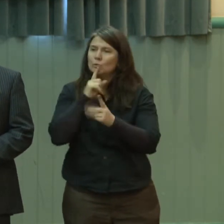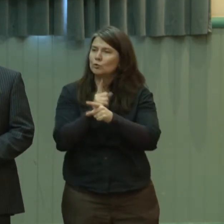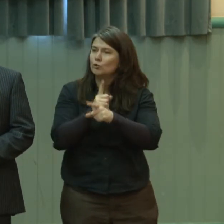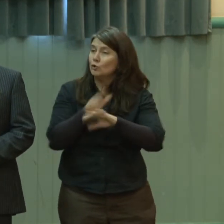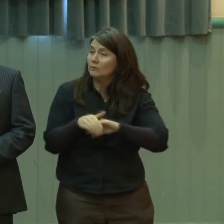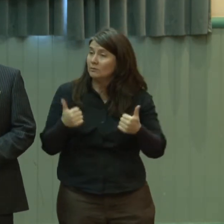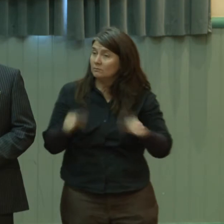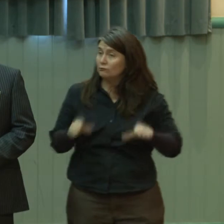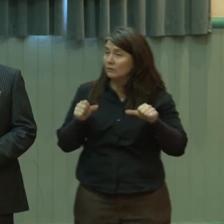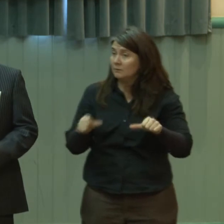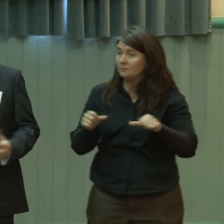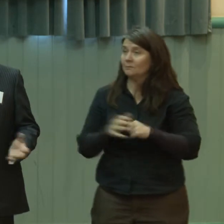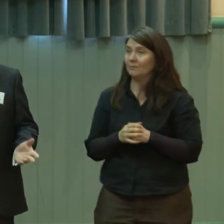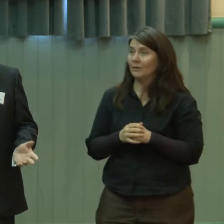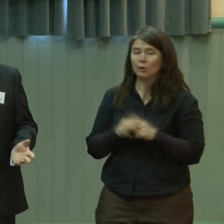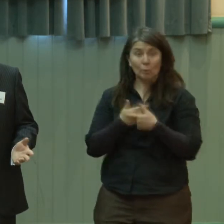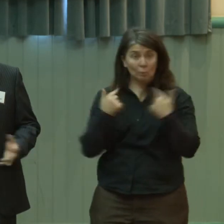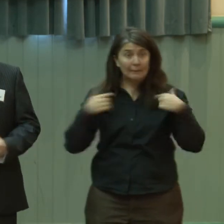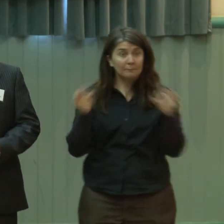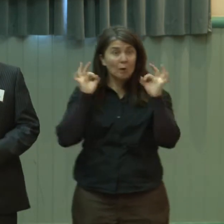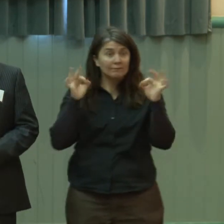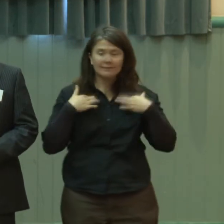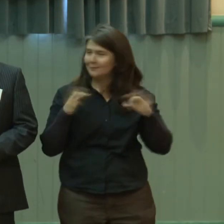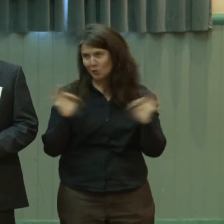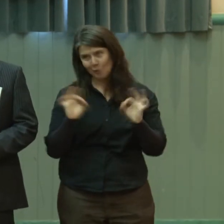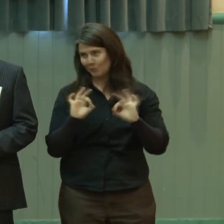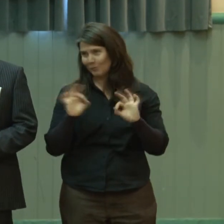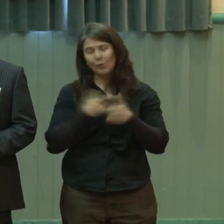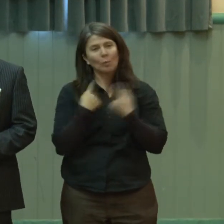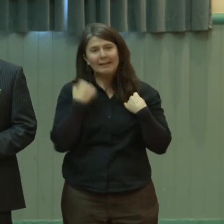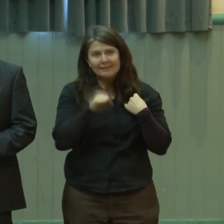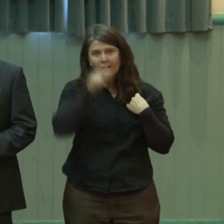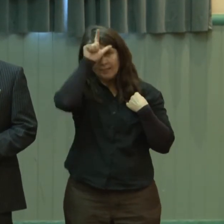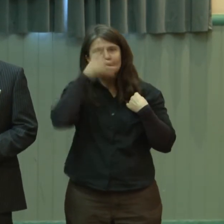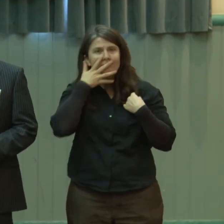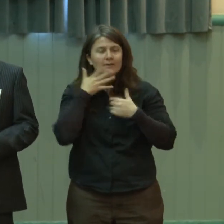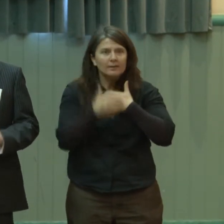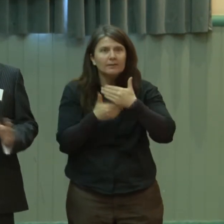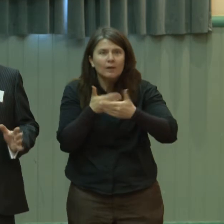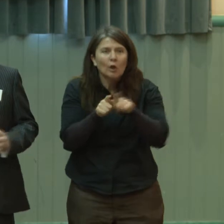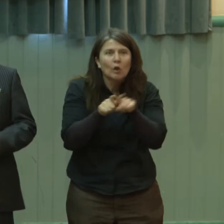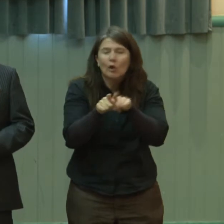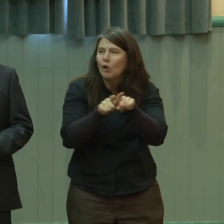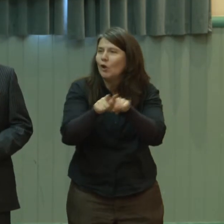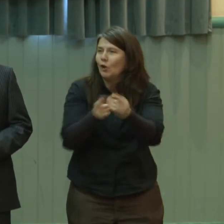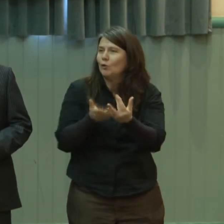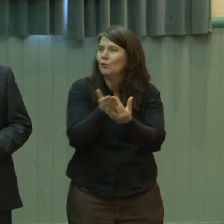we're not perfect. We're still learning all the time. And it's fantastic actually to come over here and hear